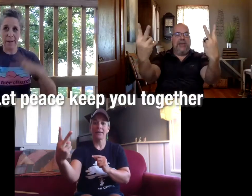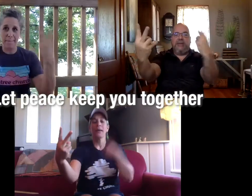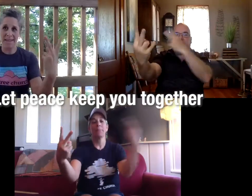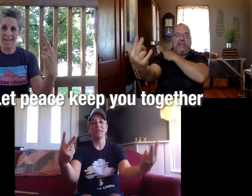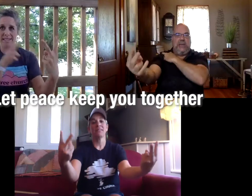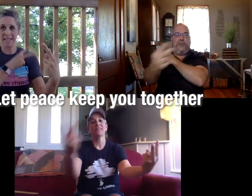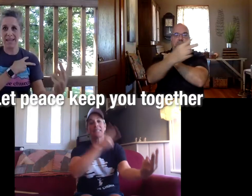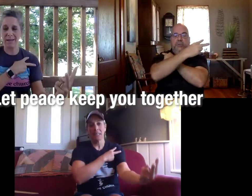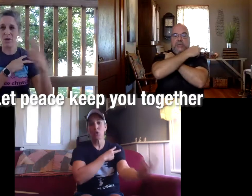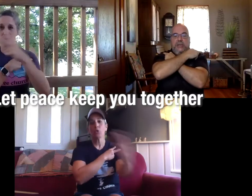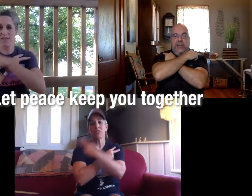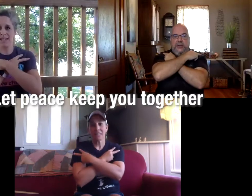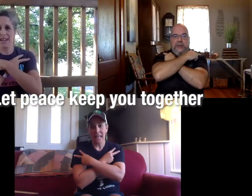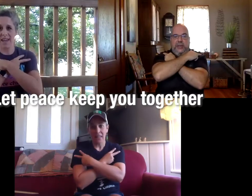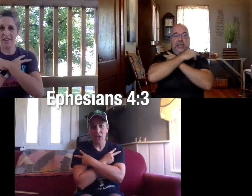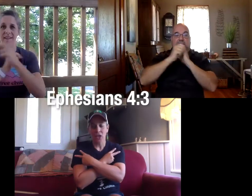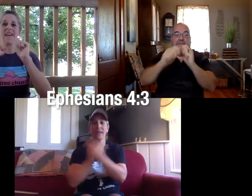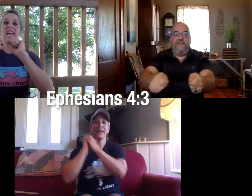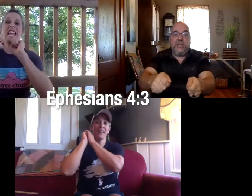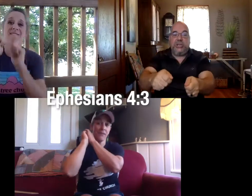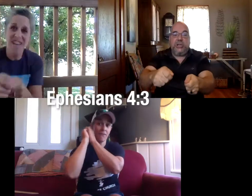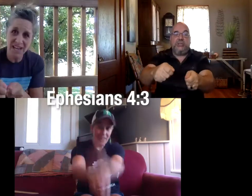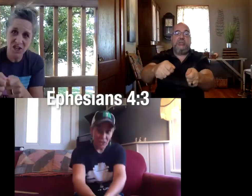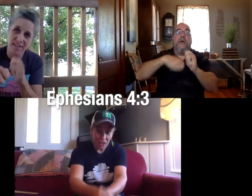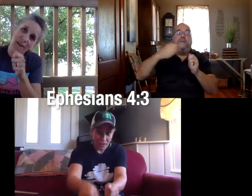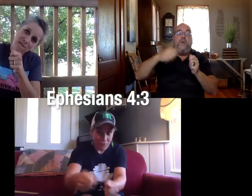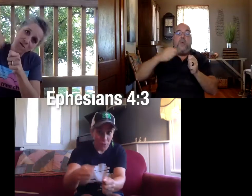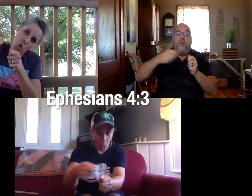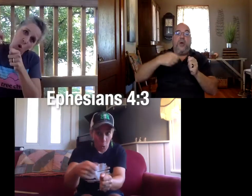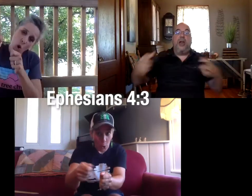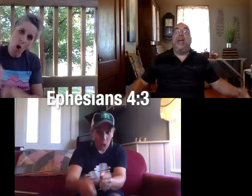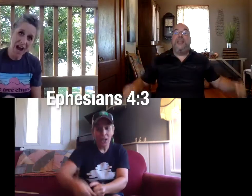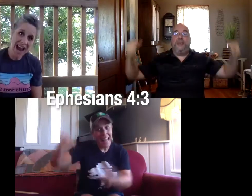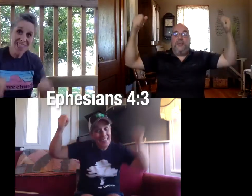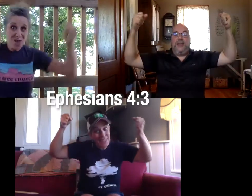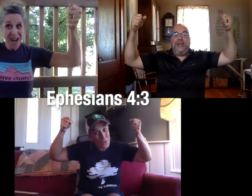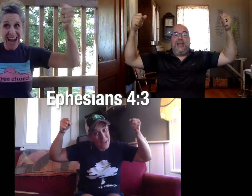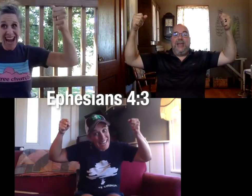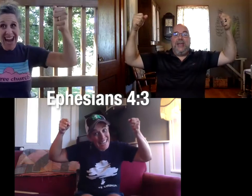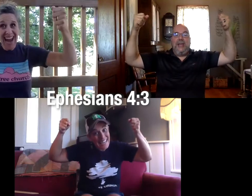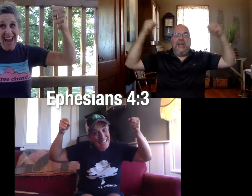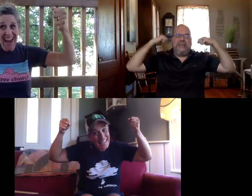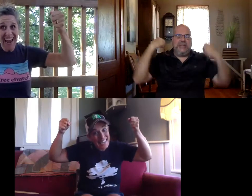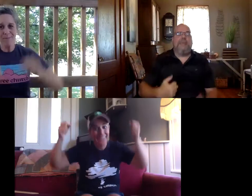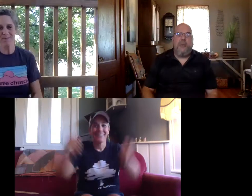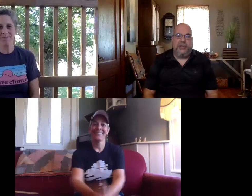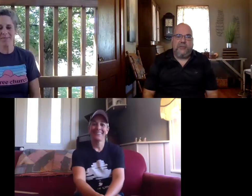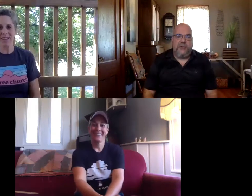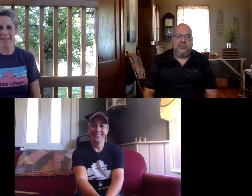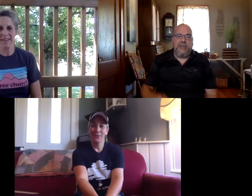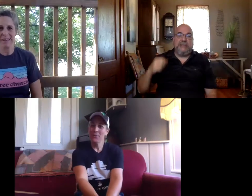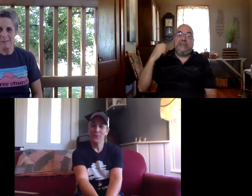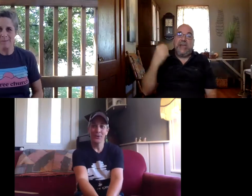peace keep you together ephesians 4 3 kids think about